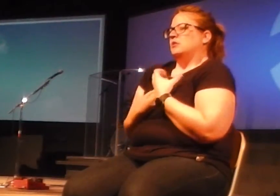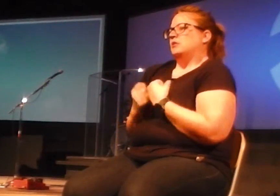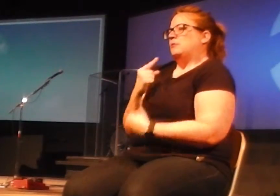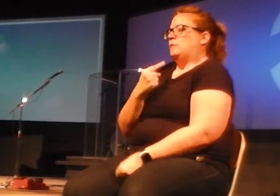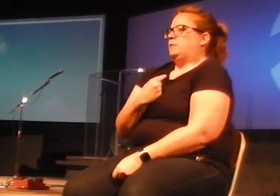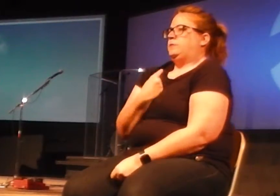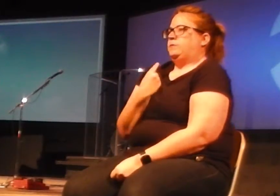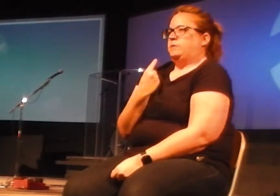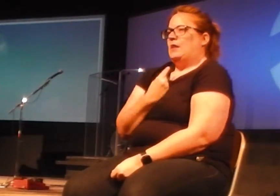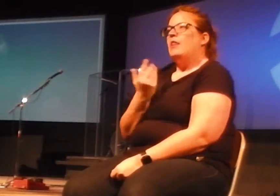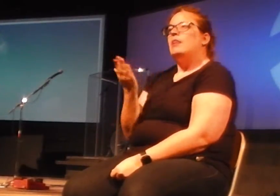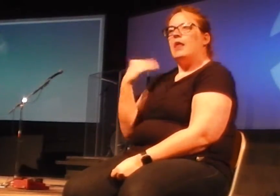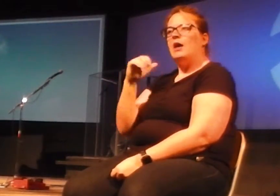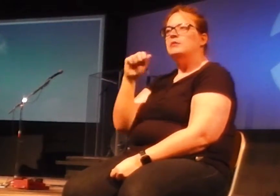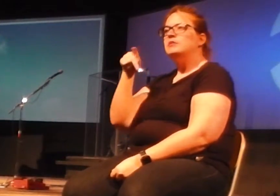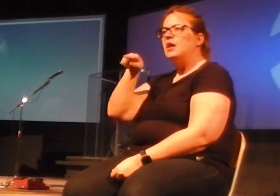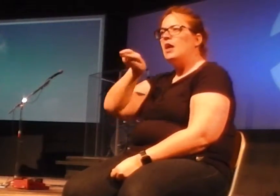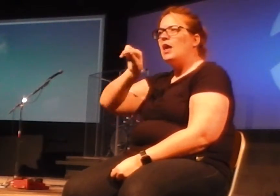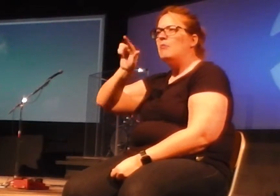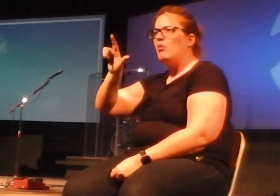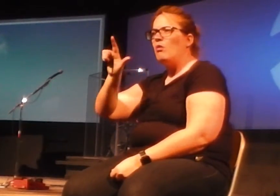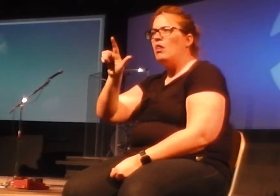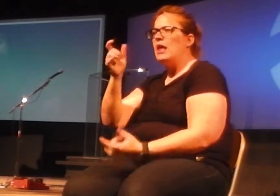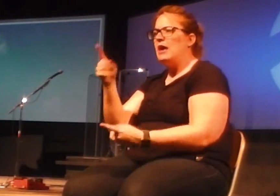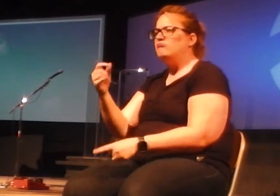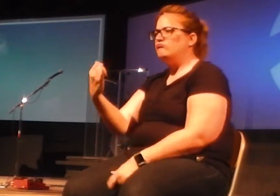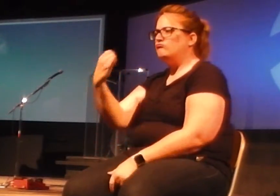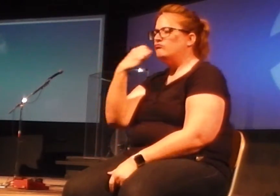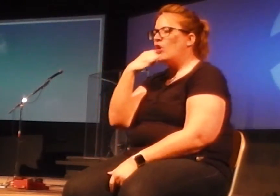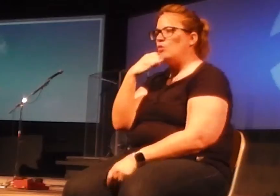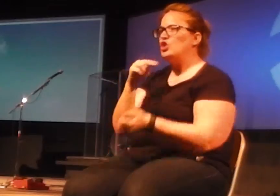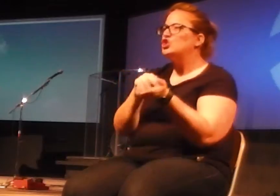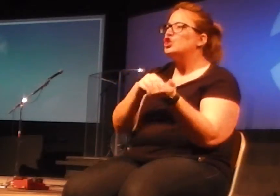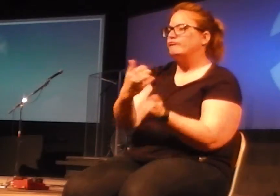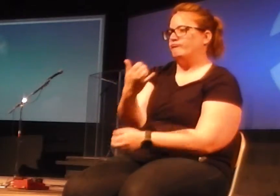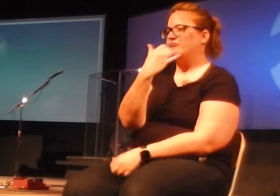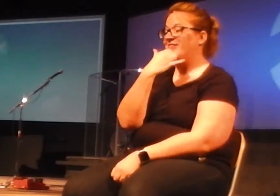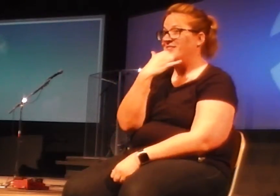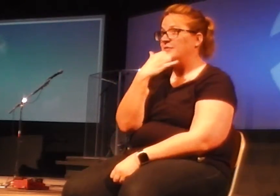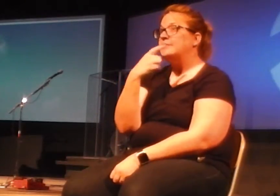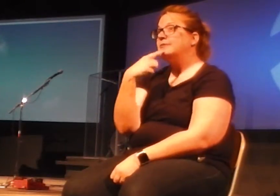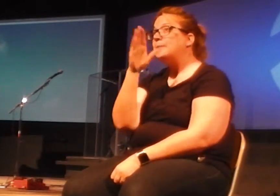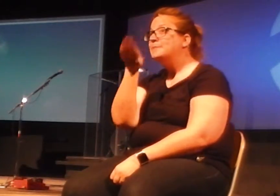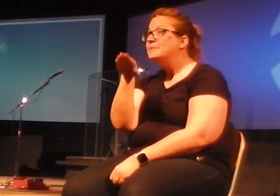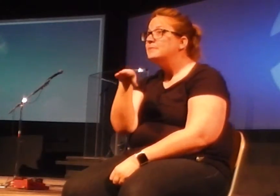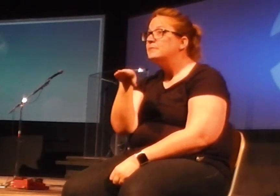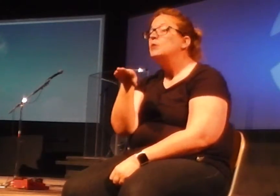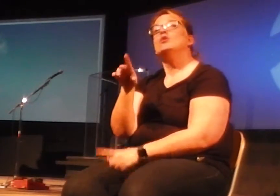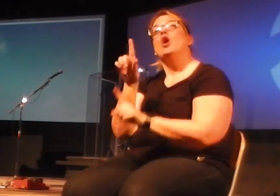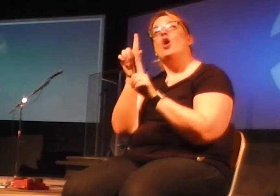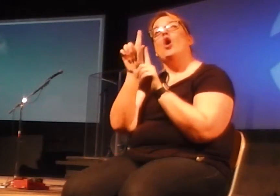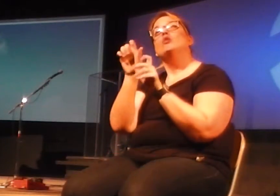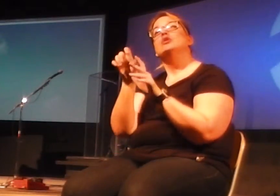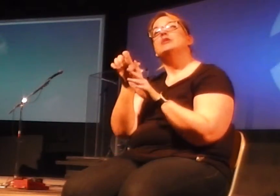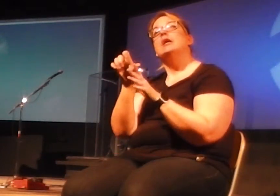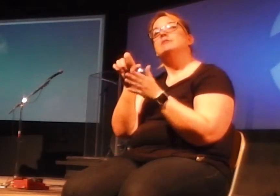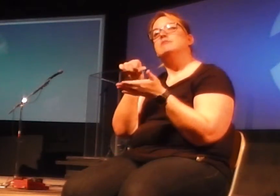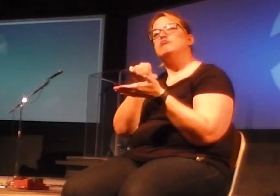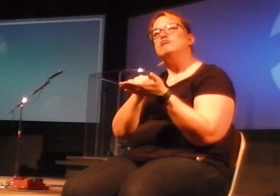began last April when I literally got a phone call from a nurse who told me that the results of my, of a biopsy had come back and I had